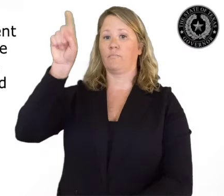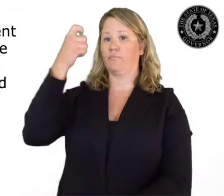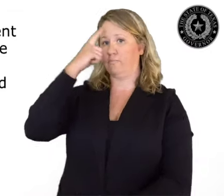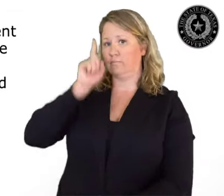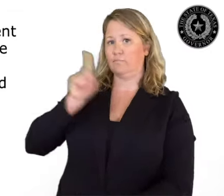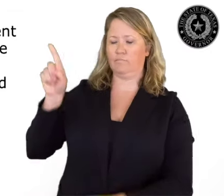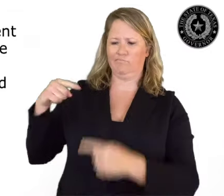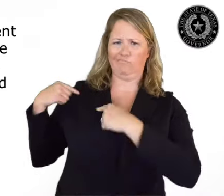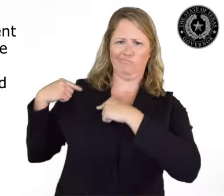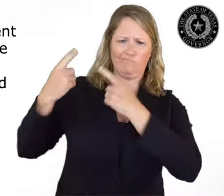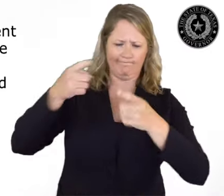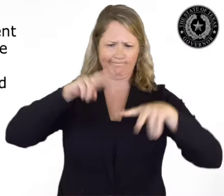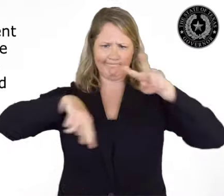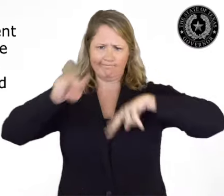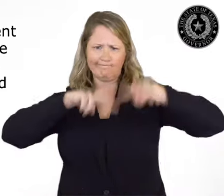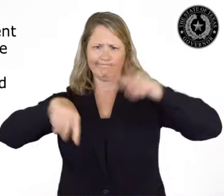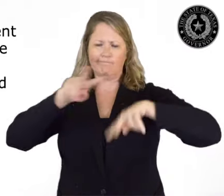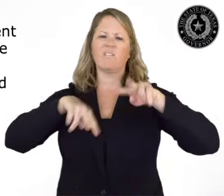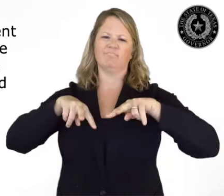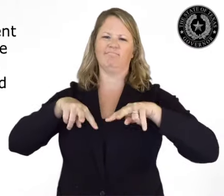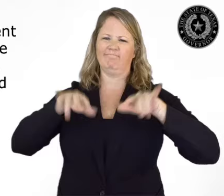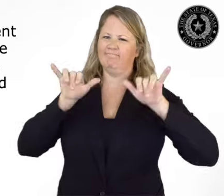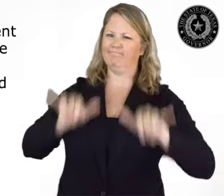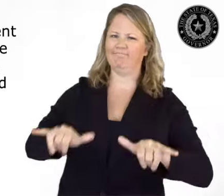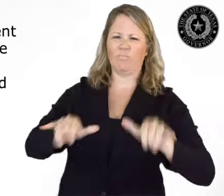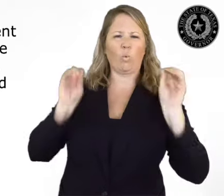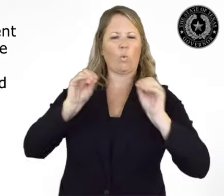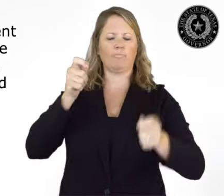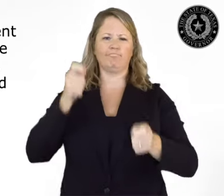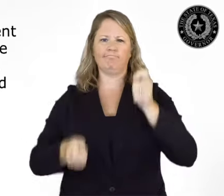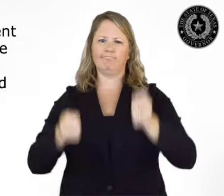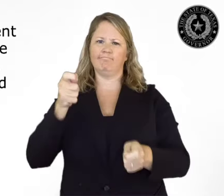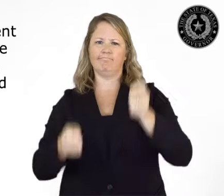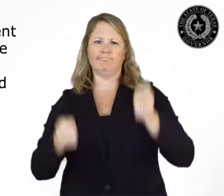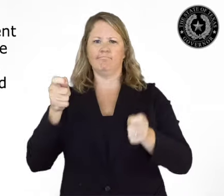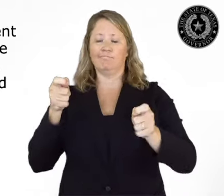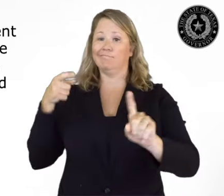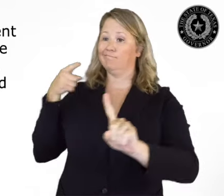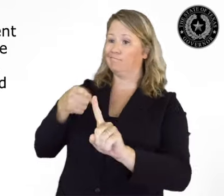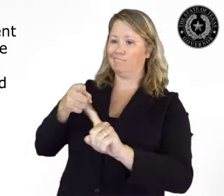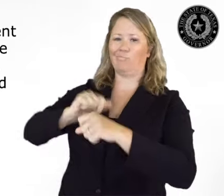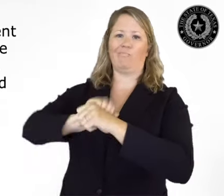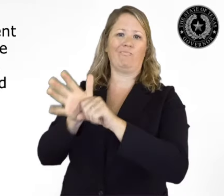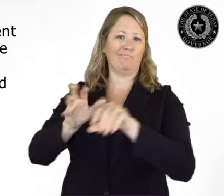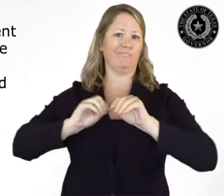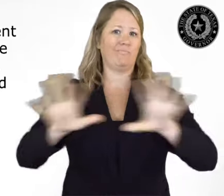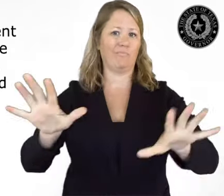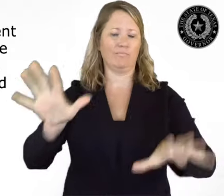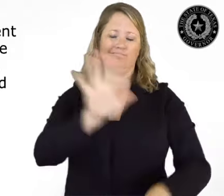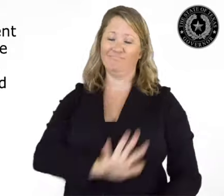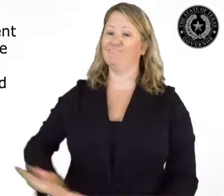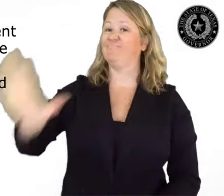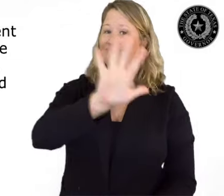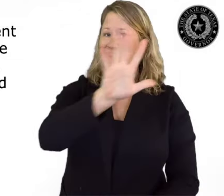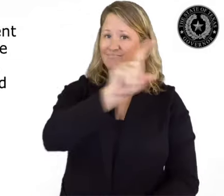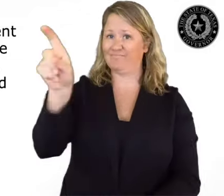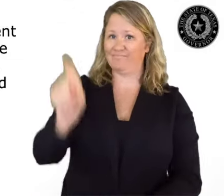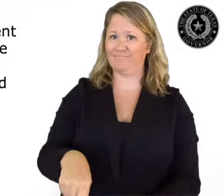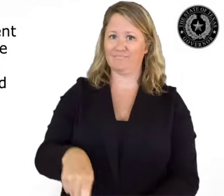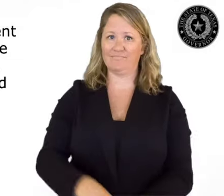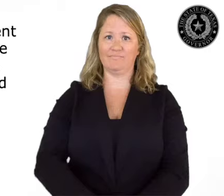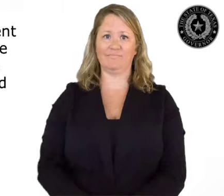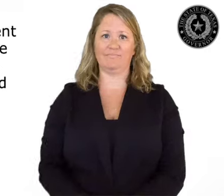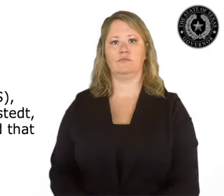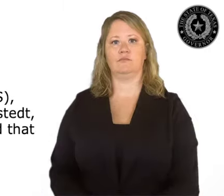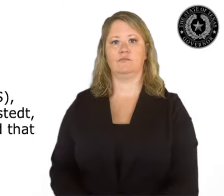Whereas, in each subsequent month effective through today, I have renewed the disaster declaration for all Texas counties